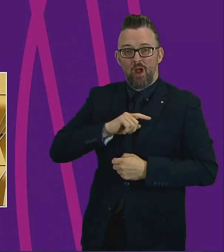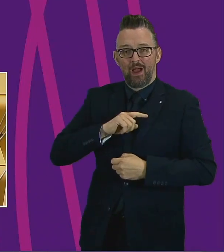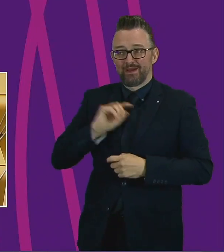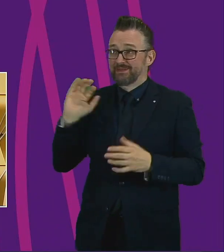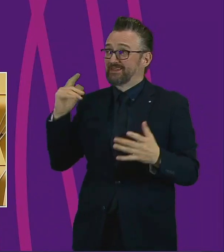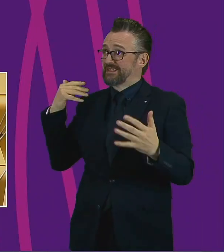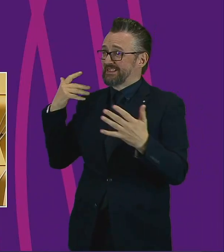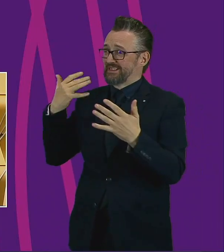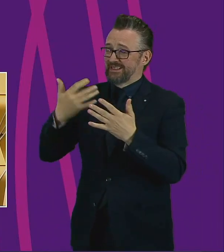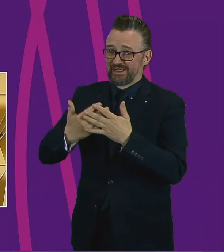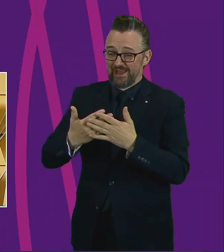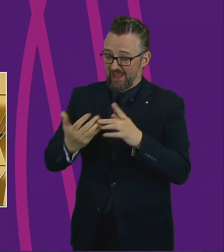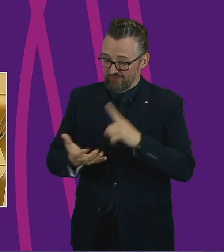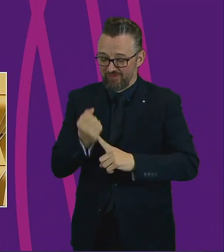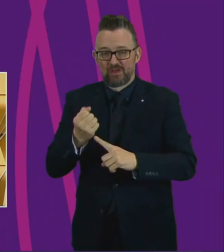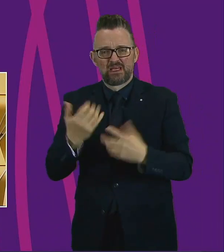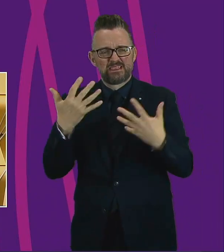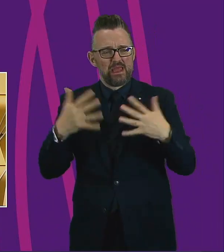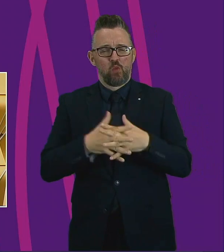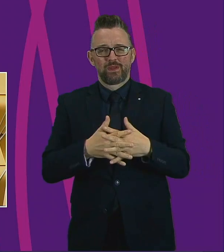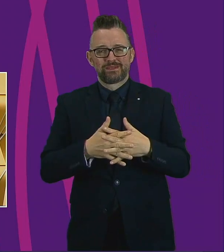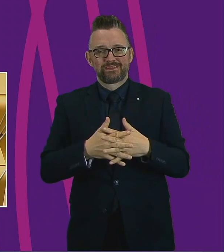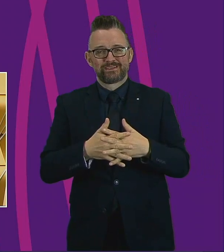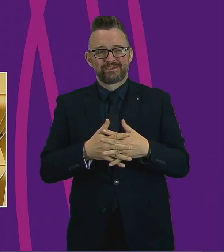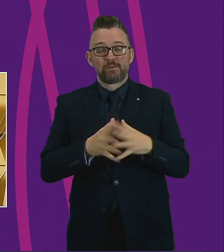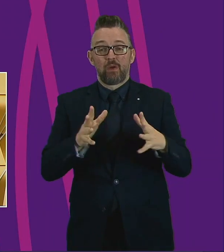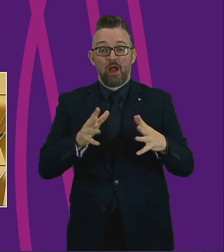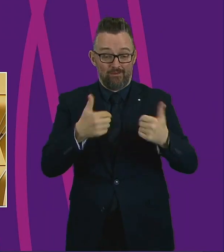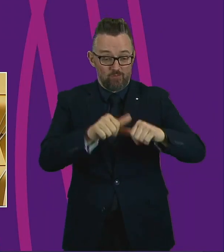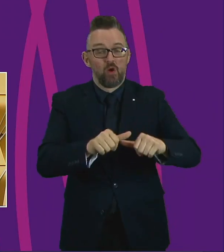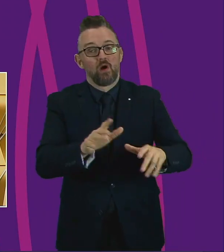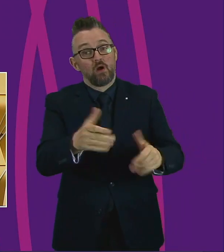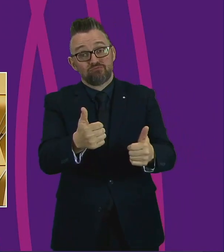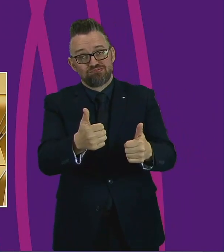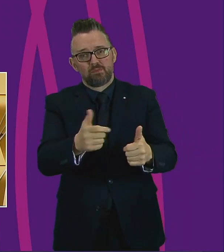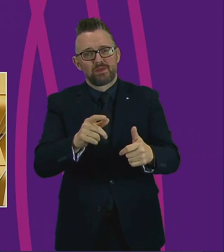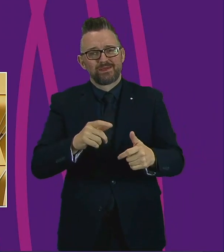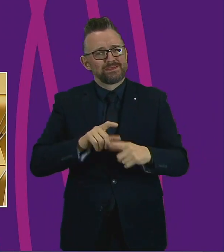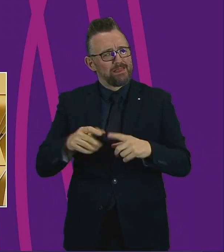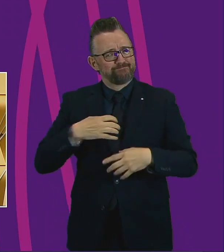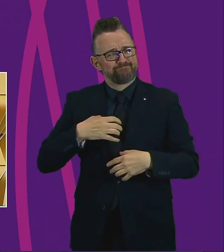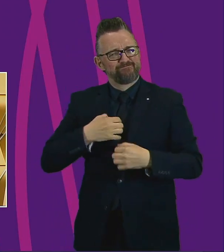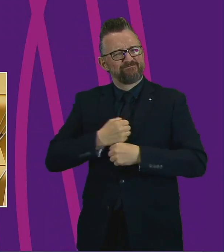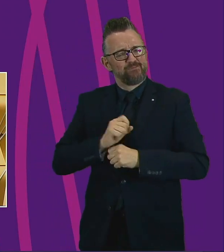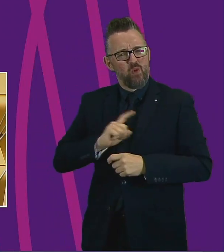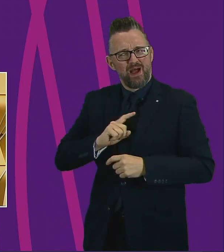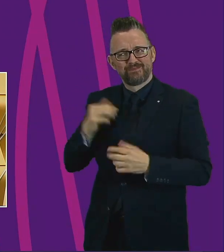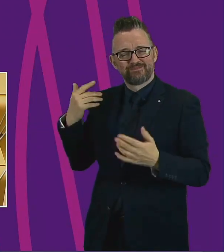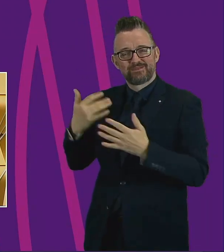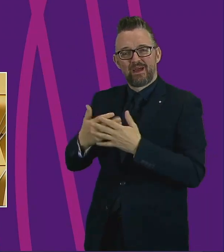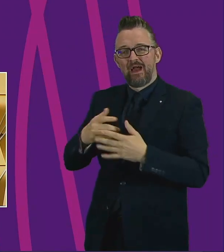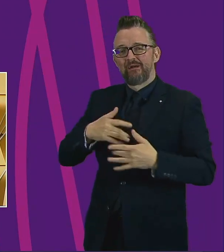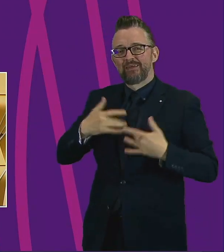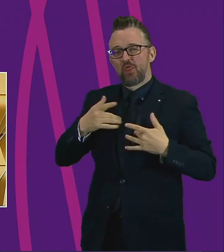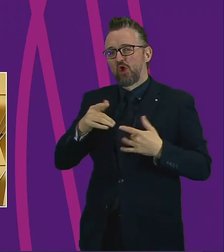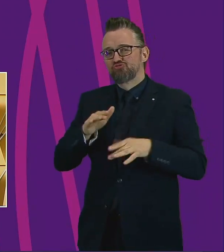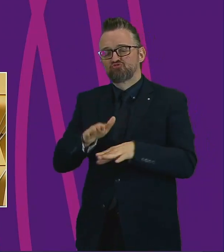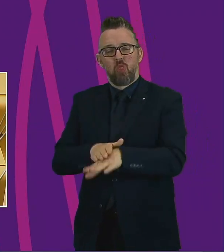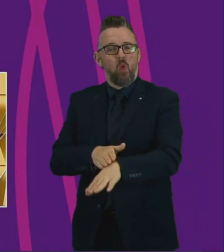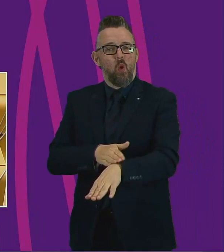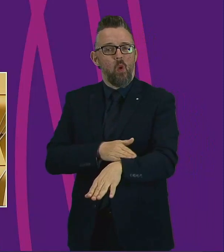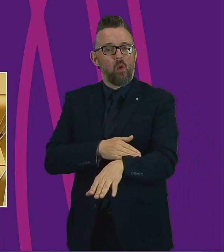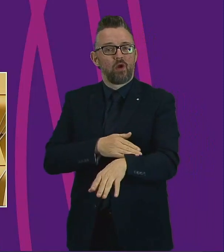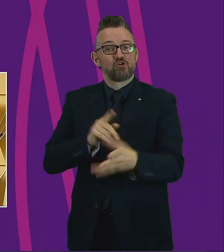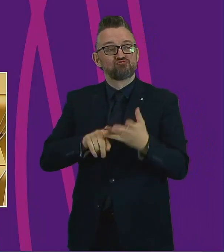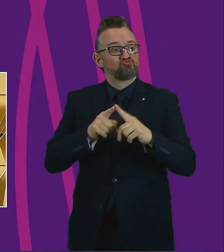for us to get there in terms of having a working group looking at the impact on BME communities. I think we have been too slow and far behind other